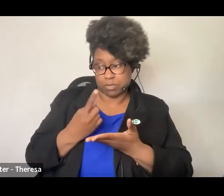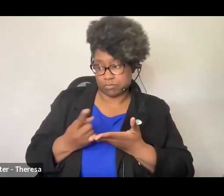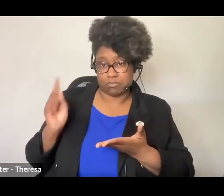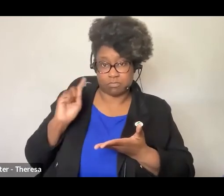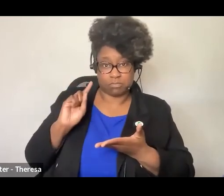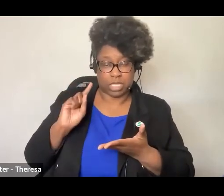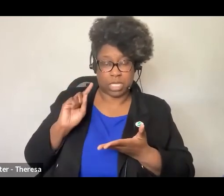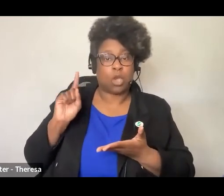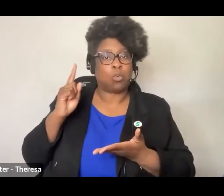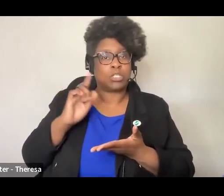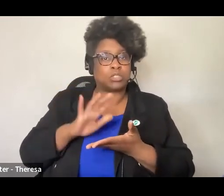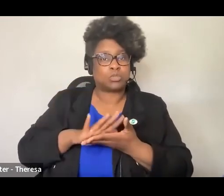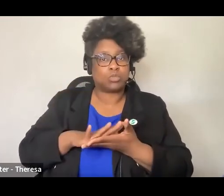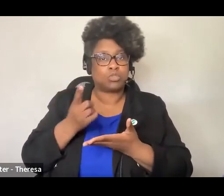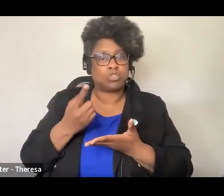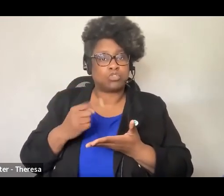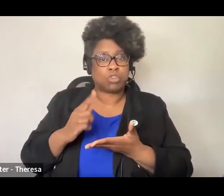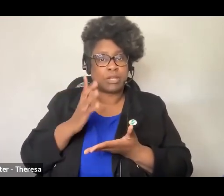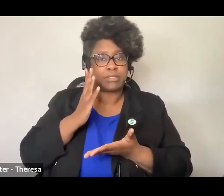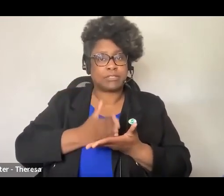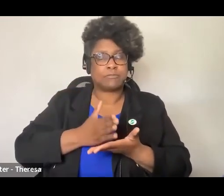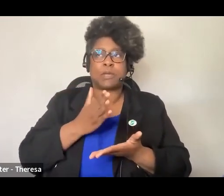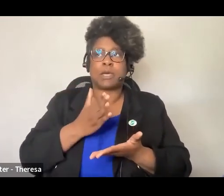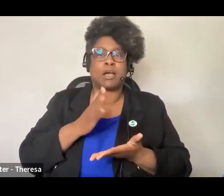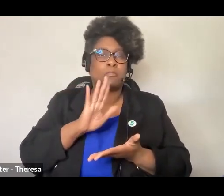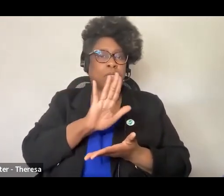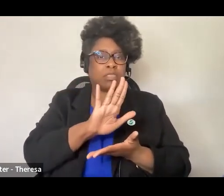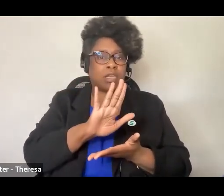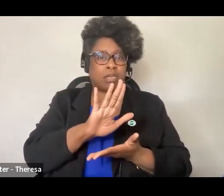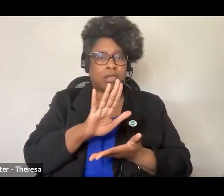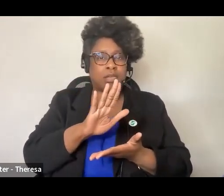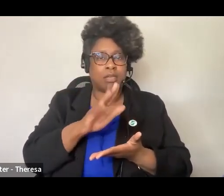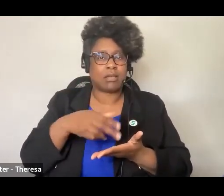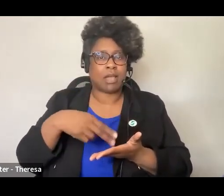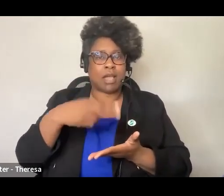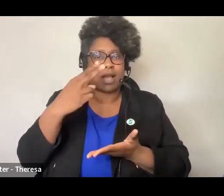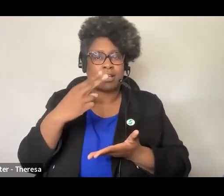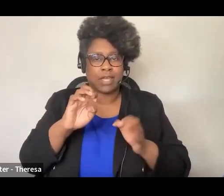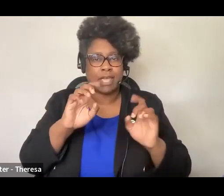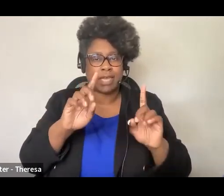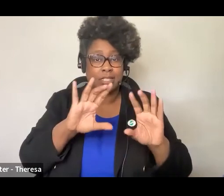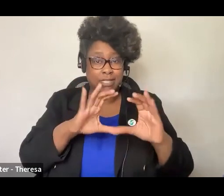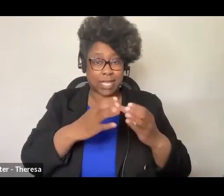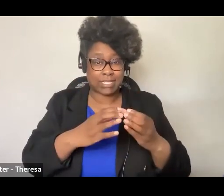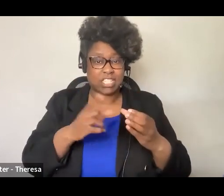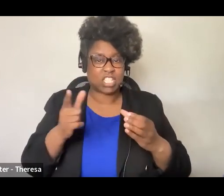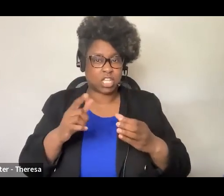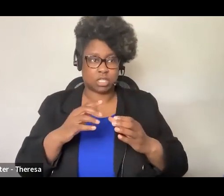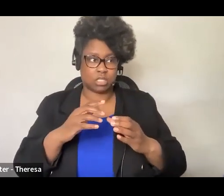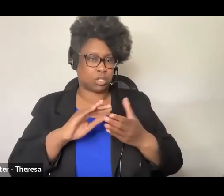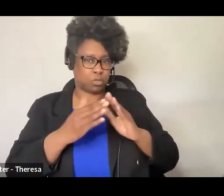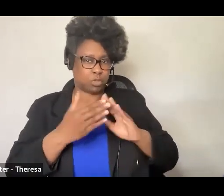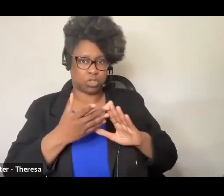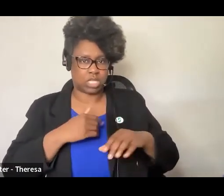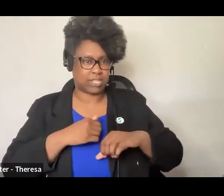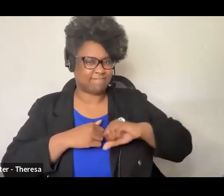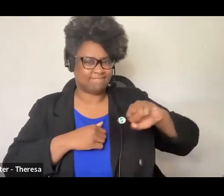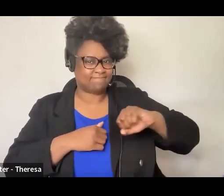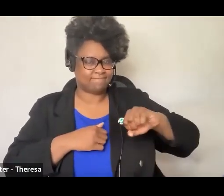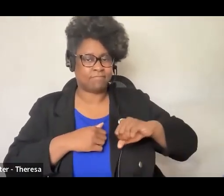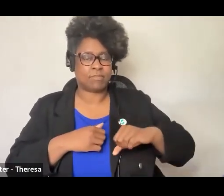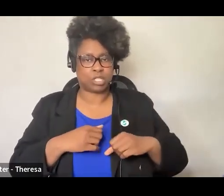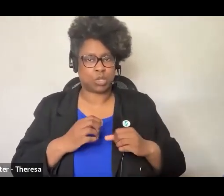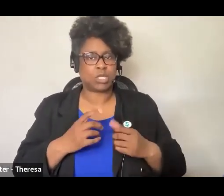that was trying to do away with some of their higher tech classes and got a whole lot of community backlash and so it's just it's a very difficult